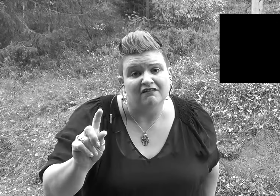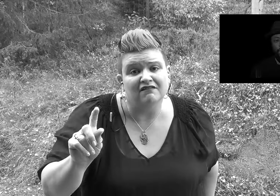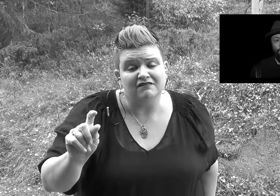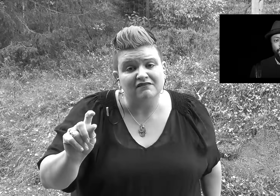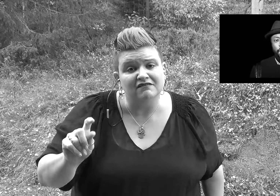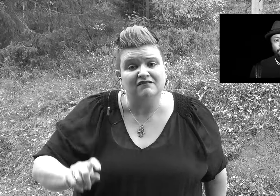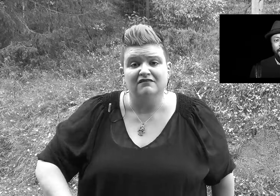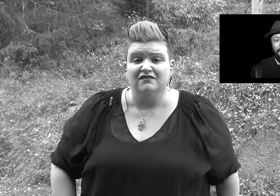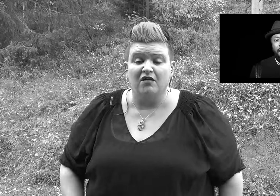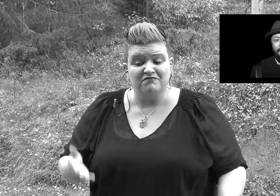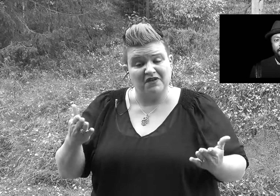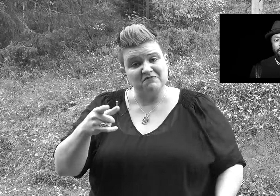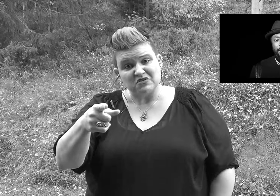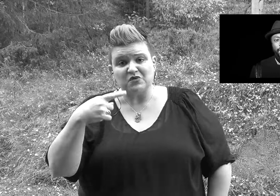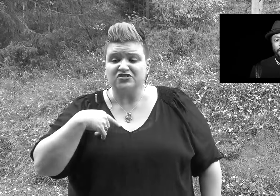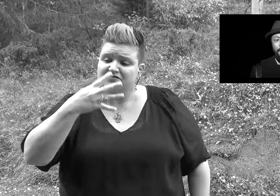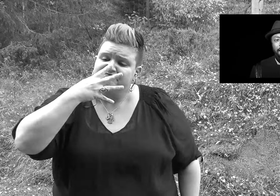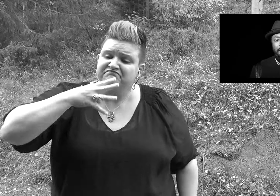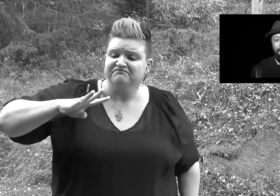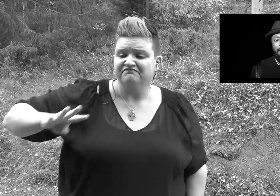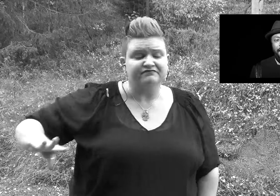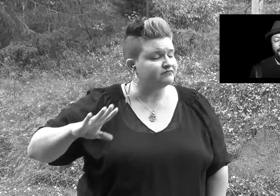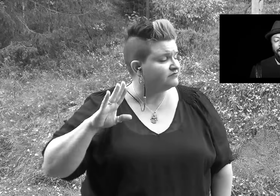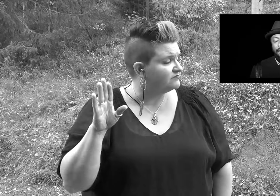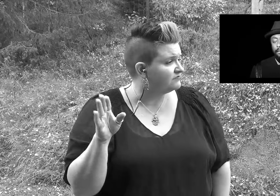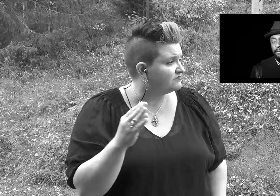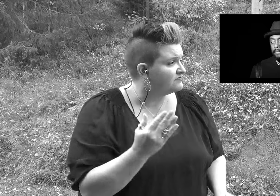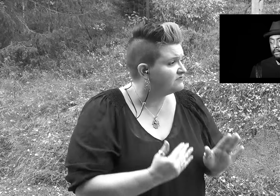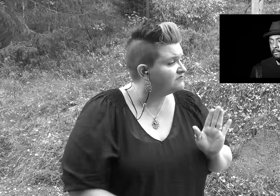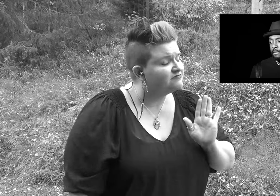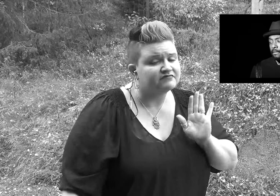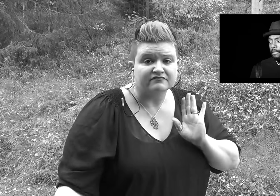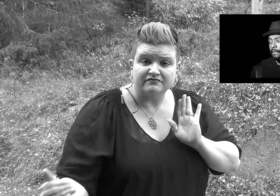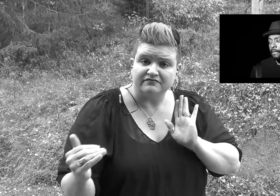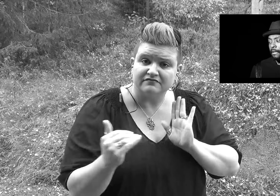Would you turn the other cheek again?